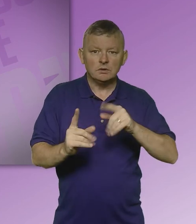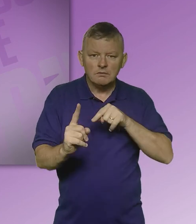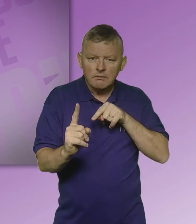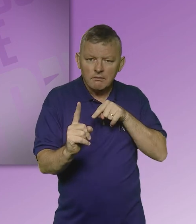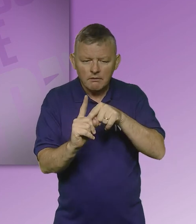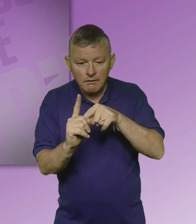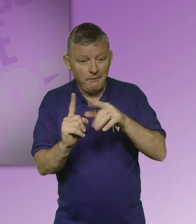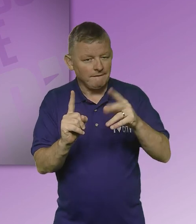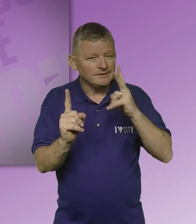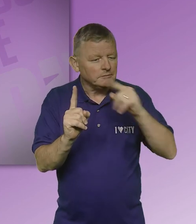of an interpreter.